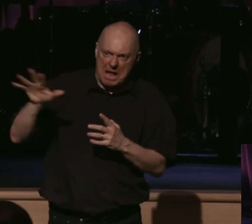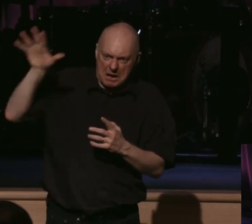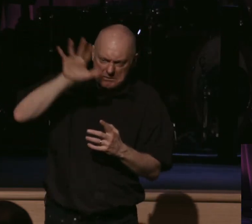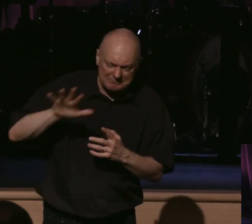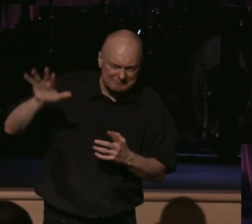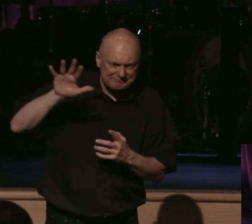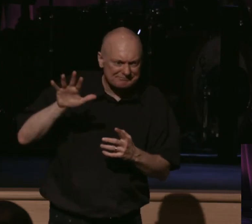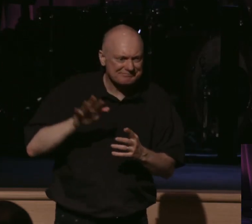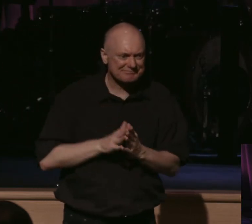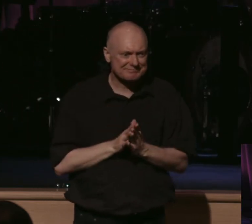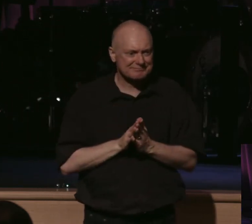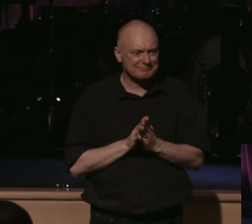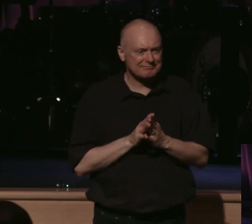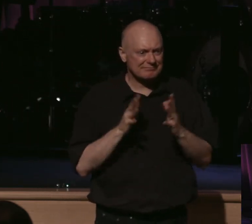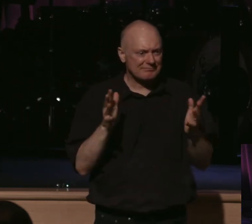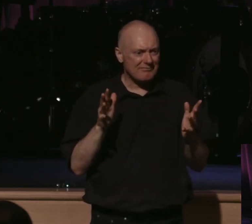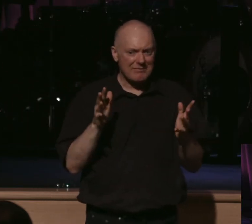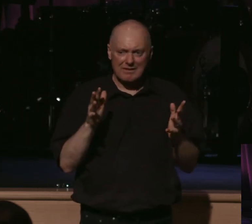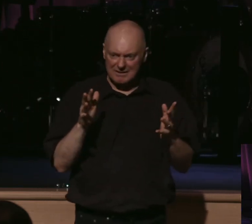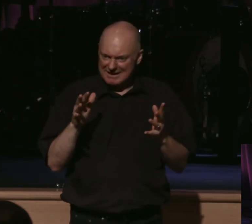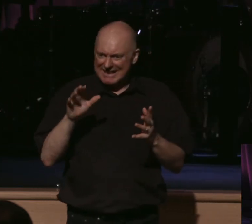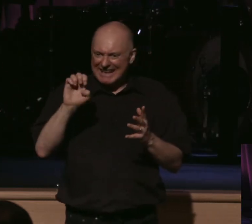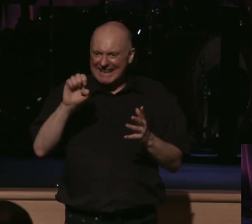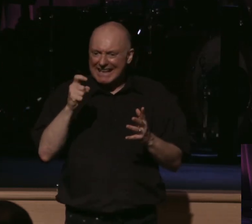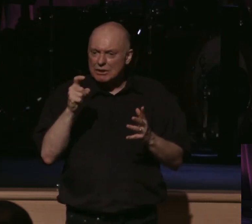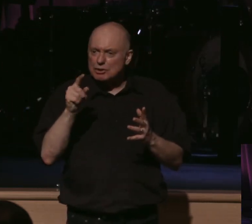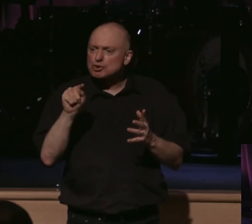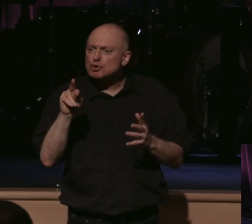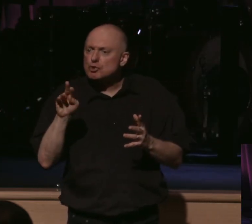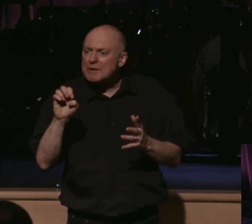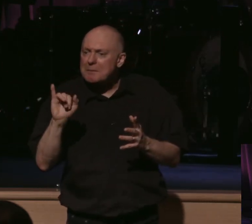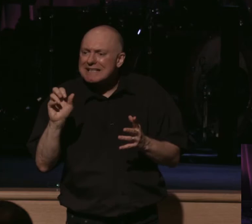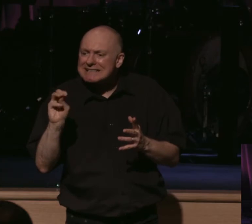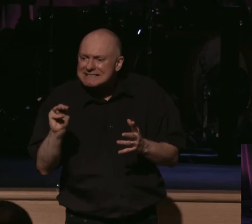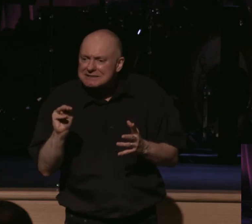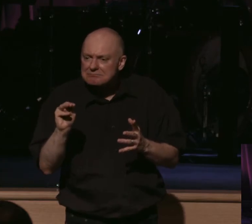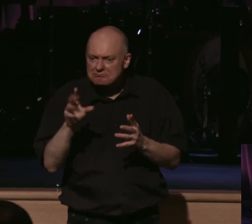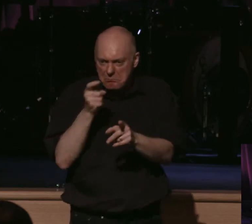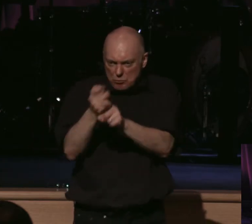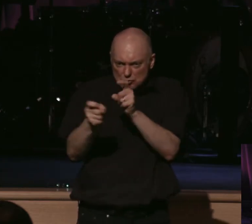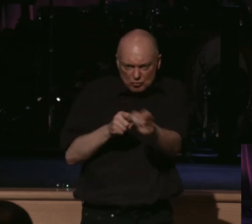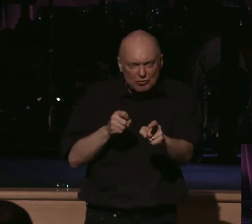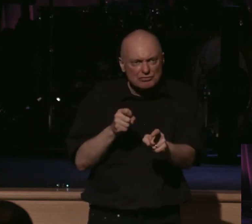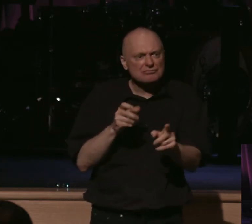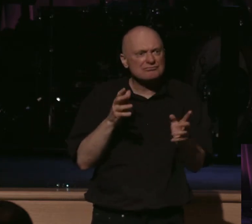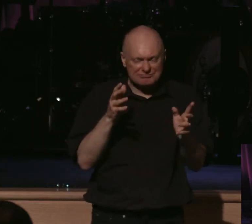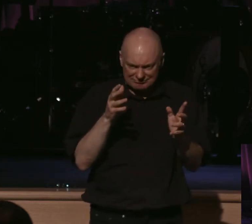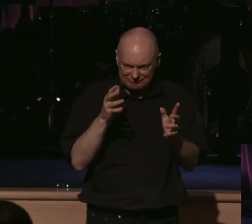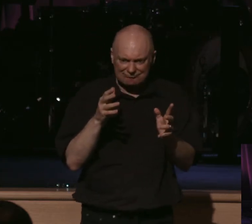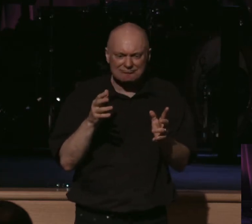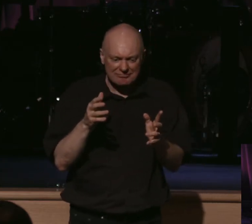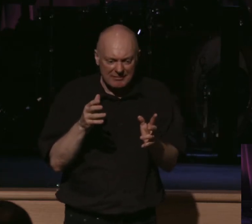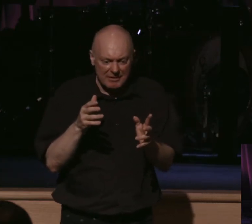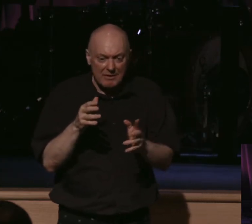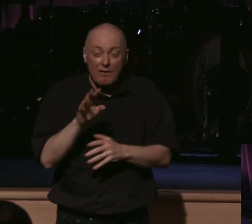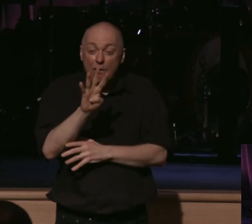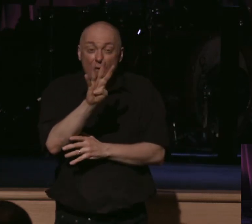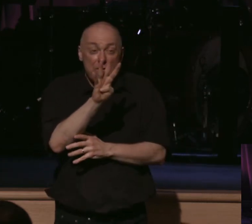Africa. Islamic extremism is by far the most significant persecution engine. 40 of the